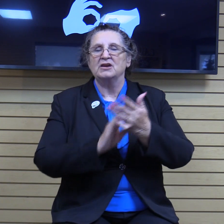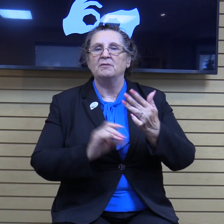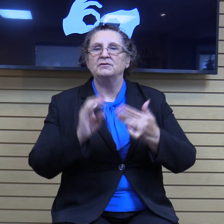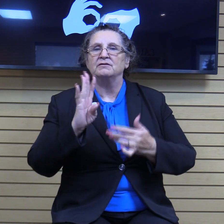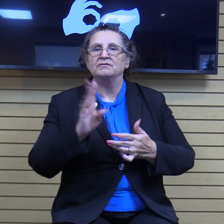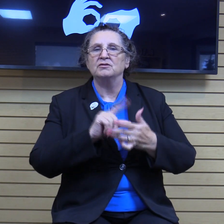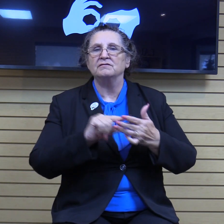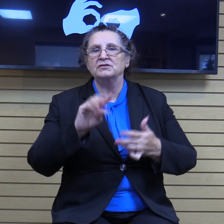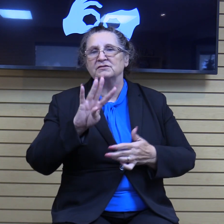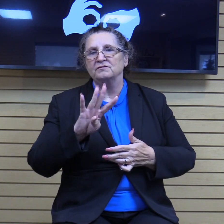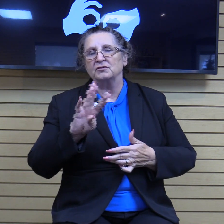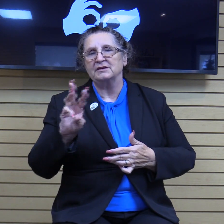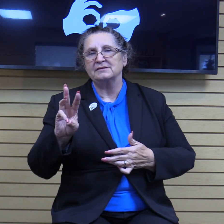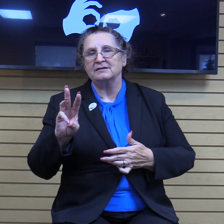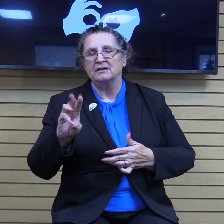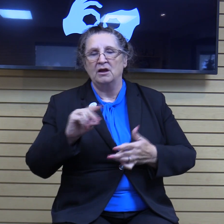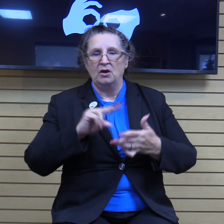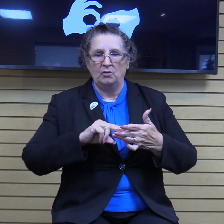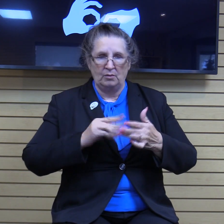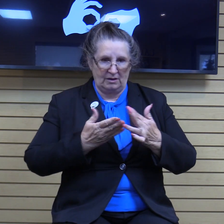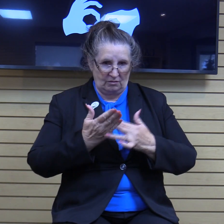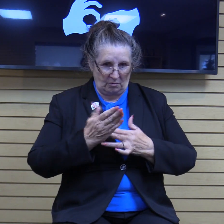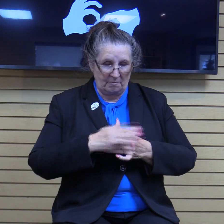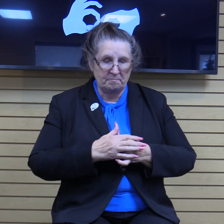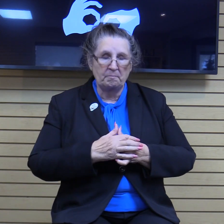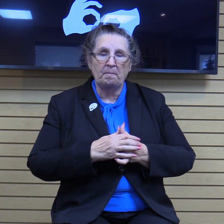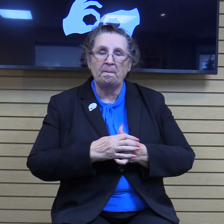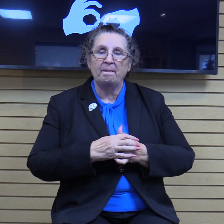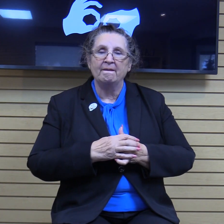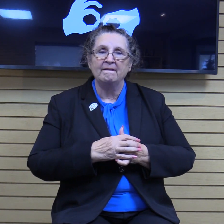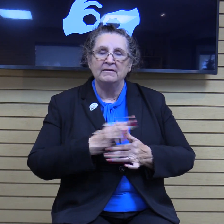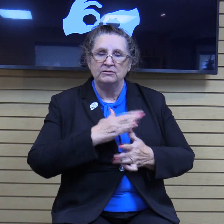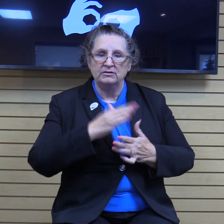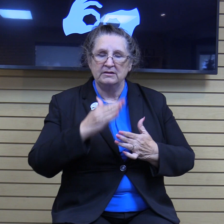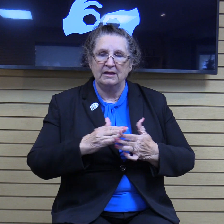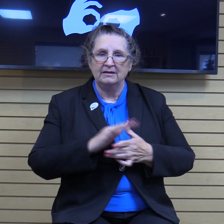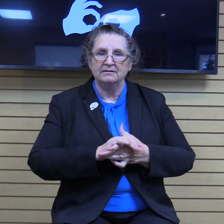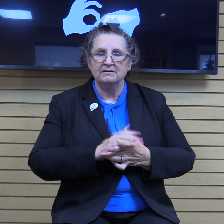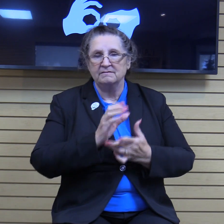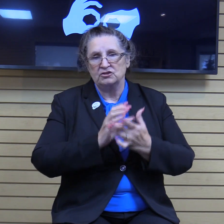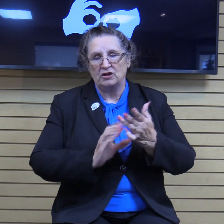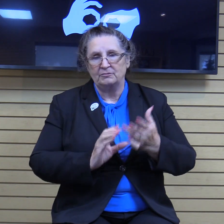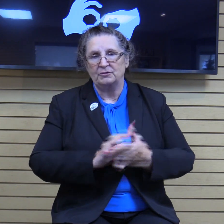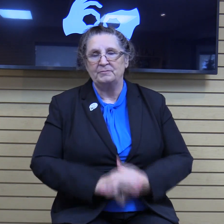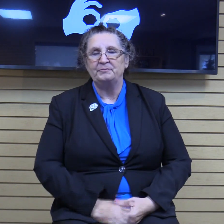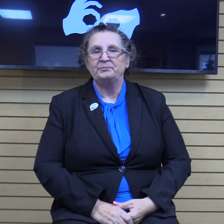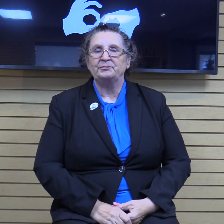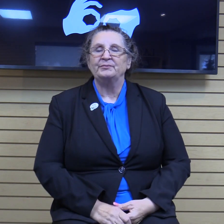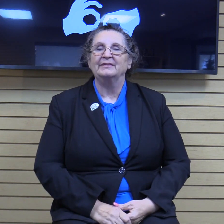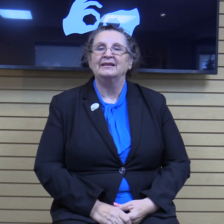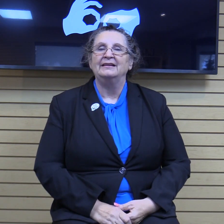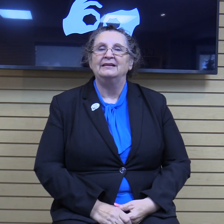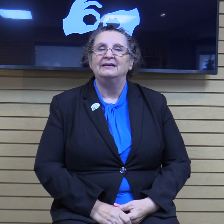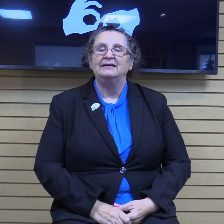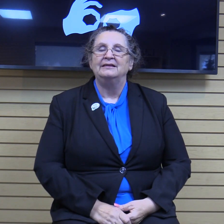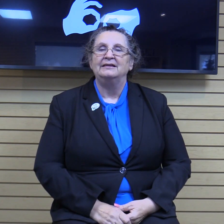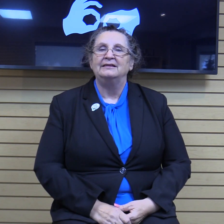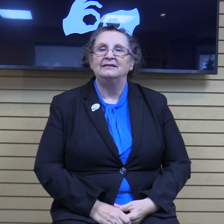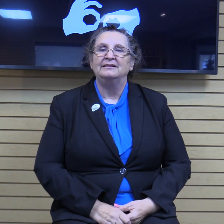46. I'm going to read this all the way through the end of chapter 4. And it reads, So Jesus